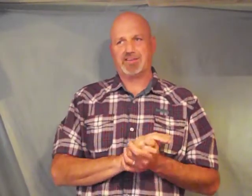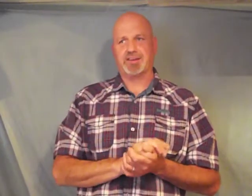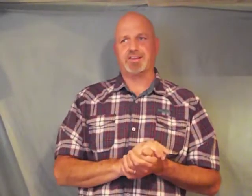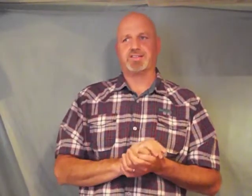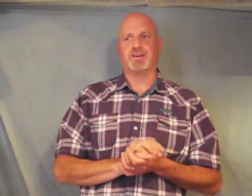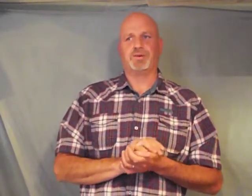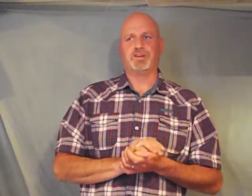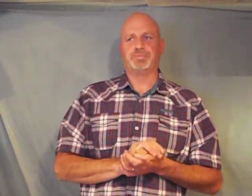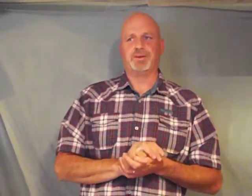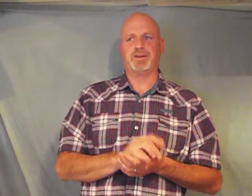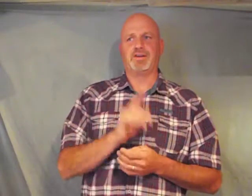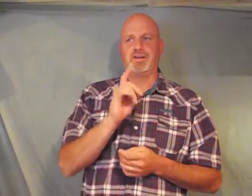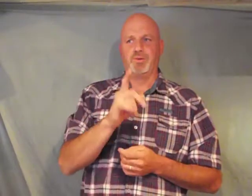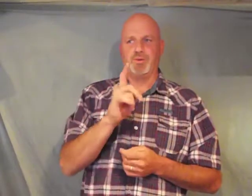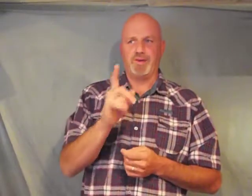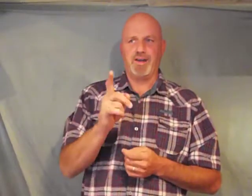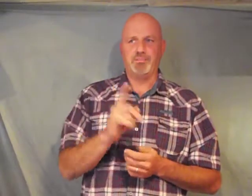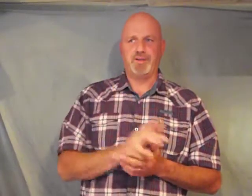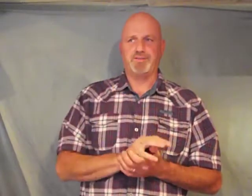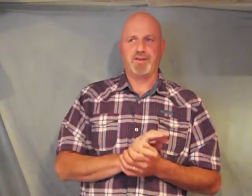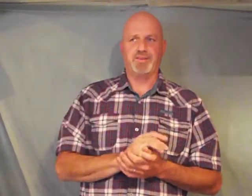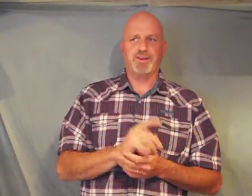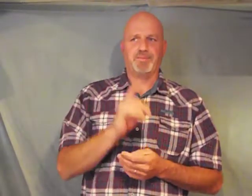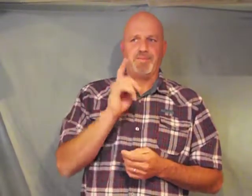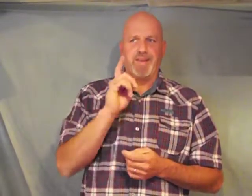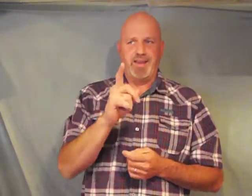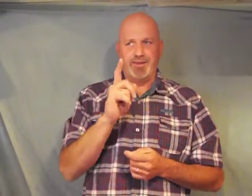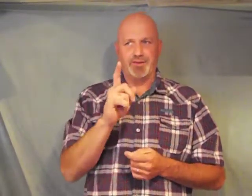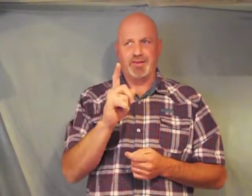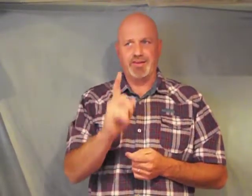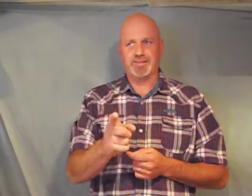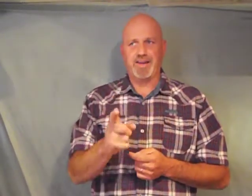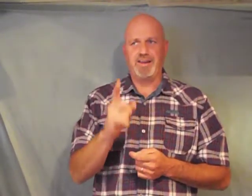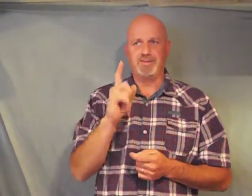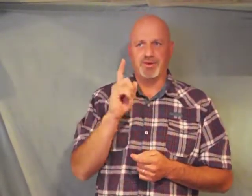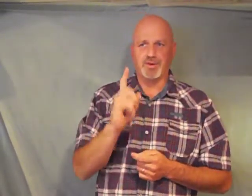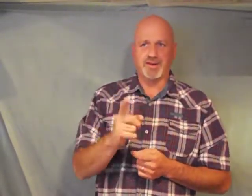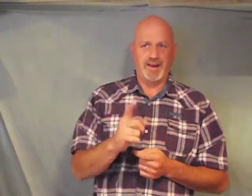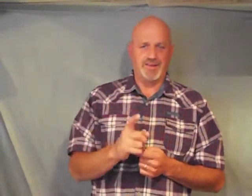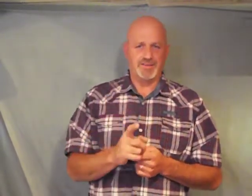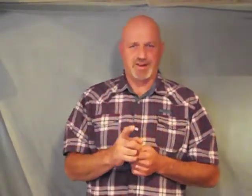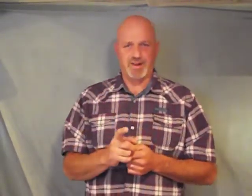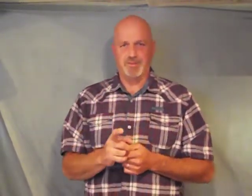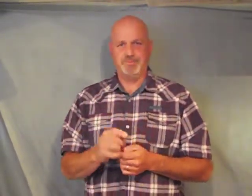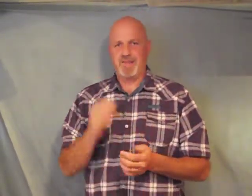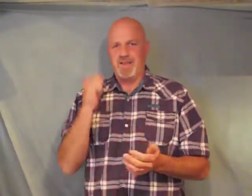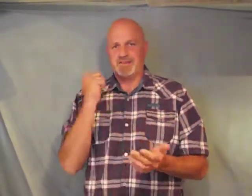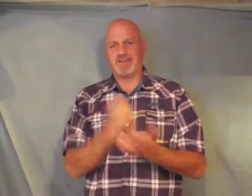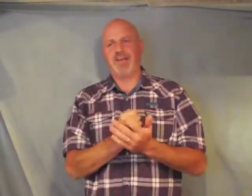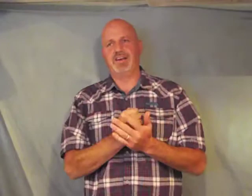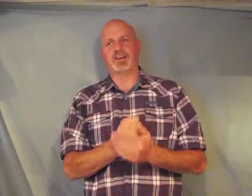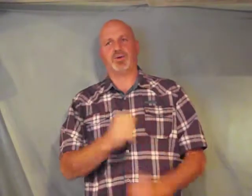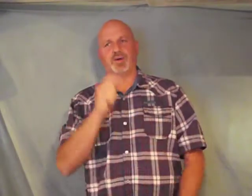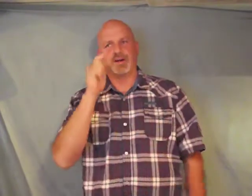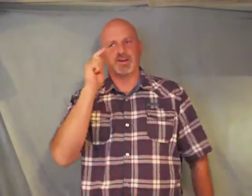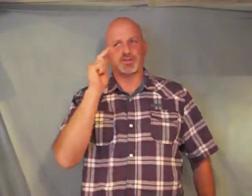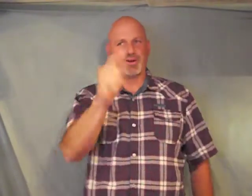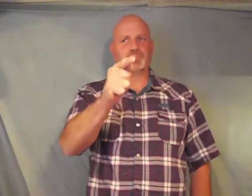against the Holy Spirit will not be forgiven either in this age or in the age to come Satan according to scripture